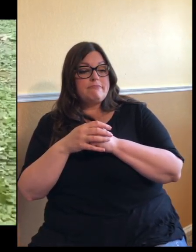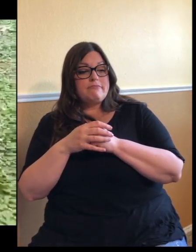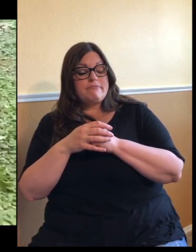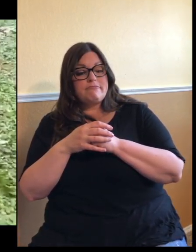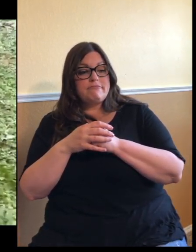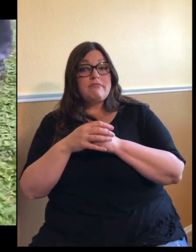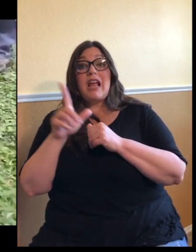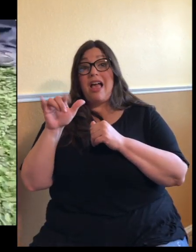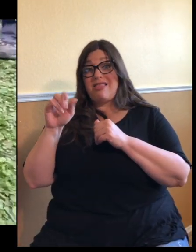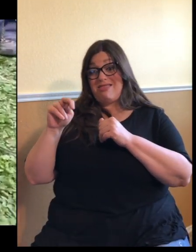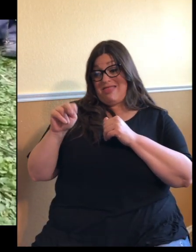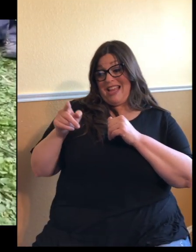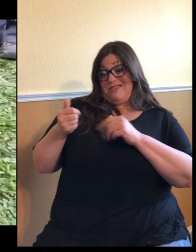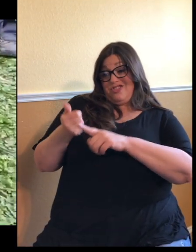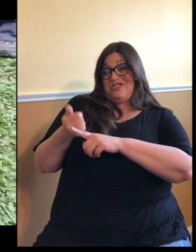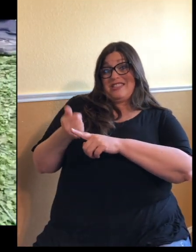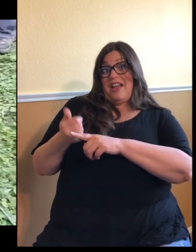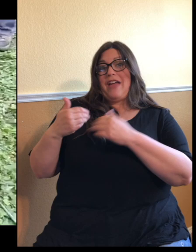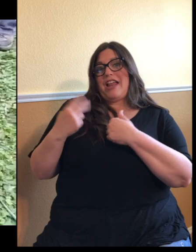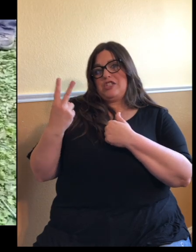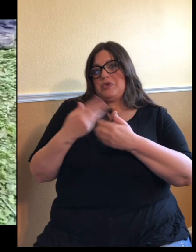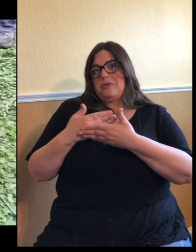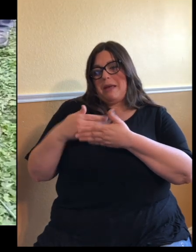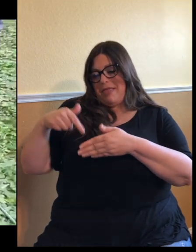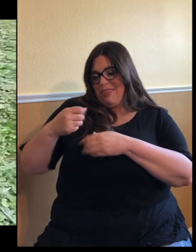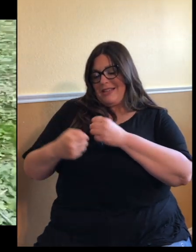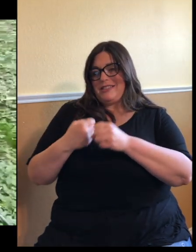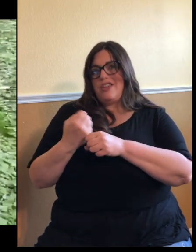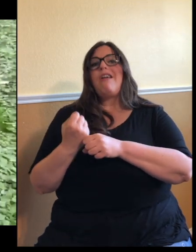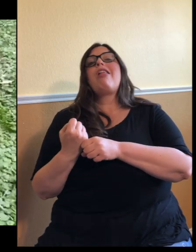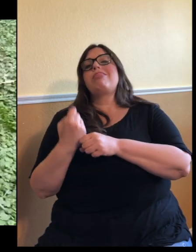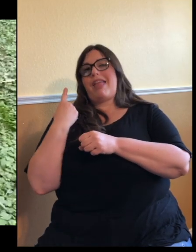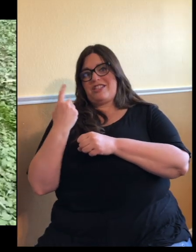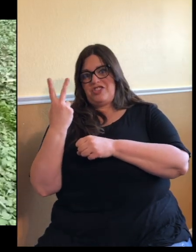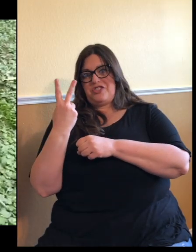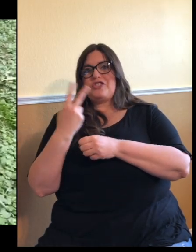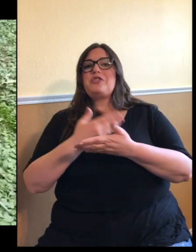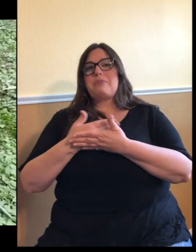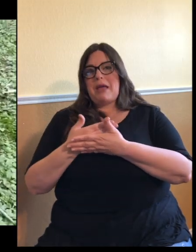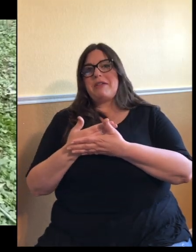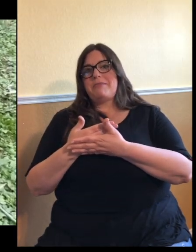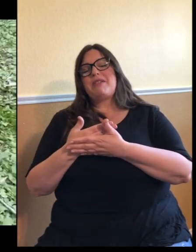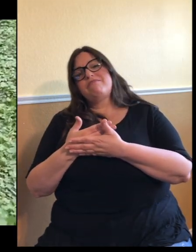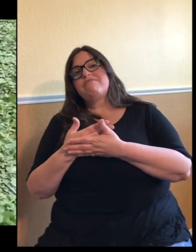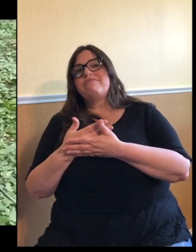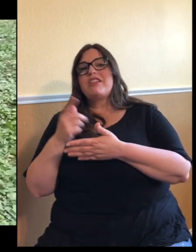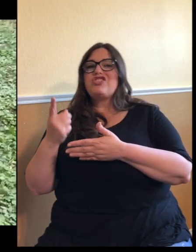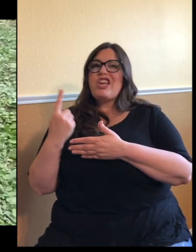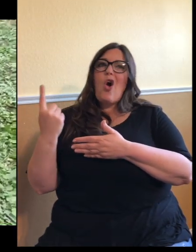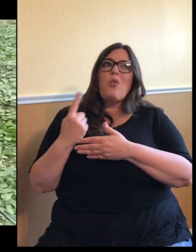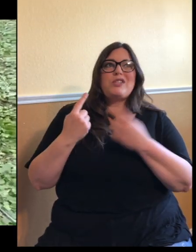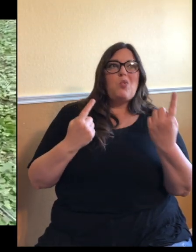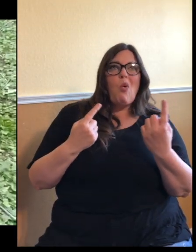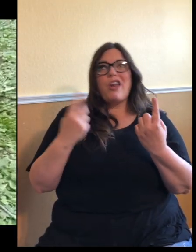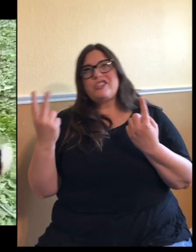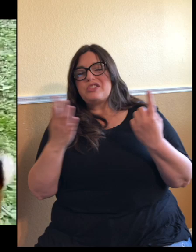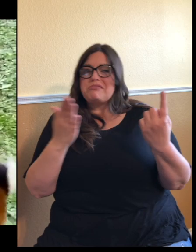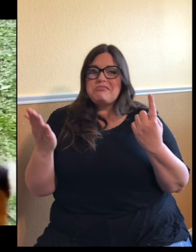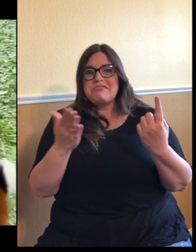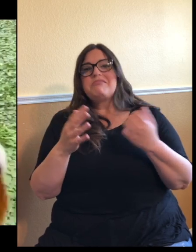Lynn here obviously had two cubs this year. She had two cubs last year, but one to two has been her average. Still waiting for four out of one of our pandas. would be